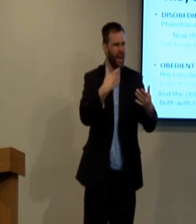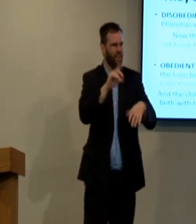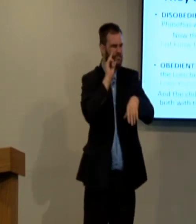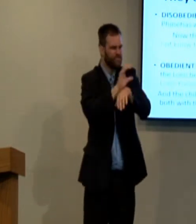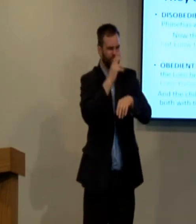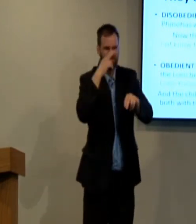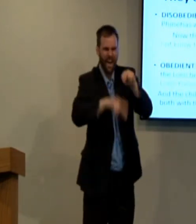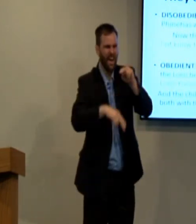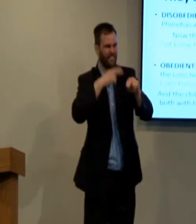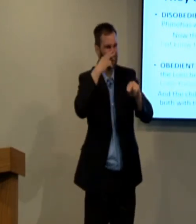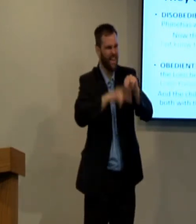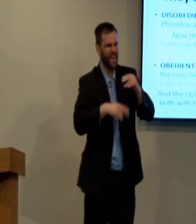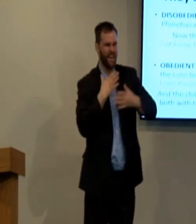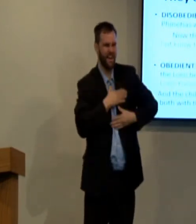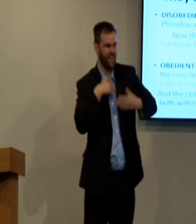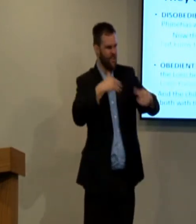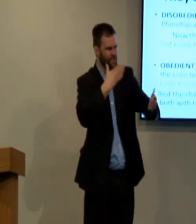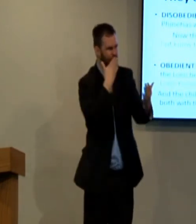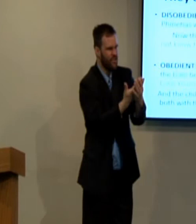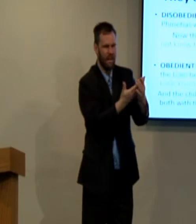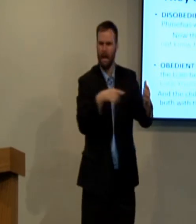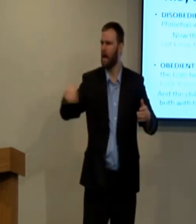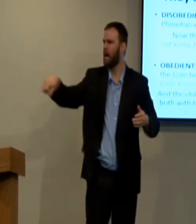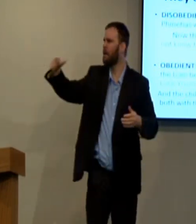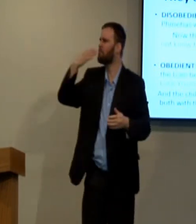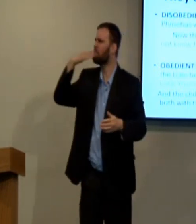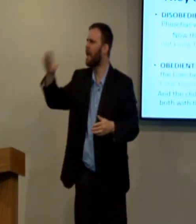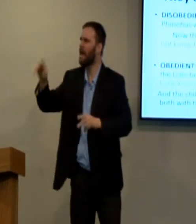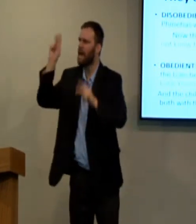They just want, they want pleasure, they want fun, they want good times.